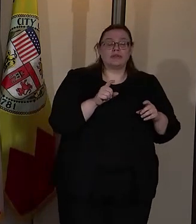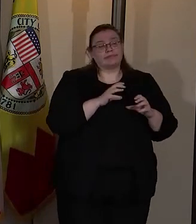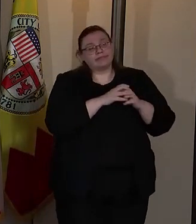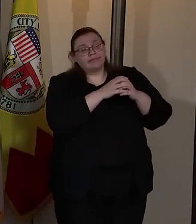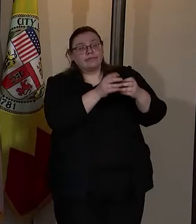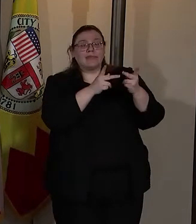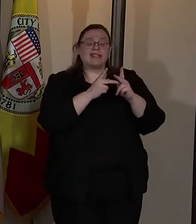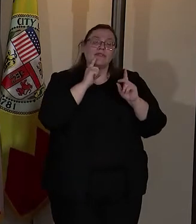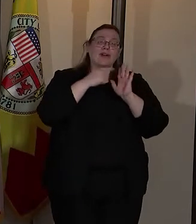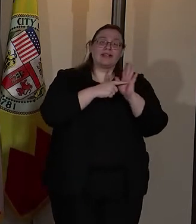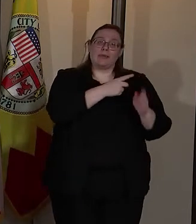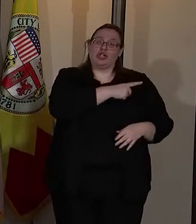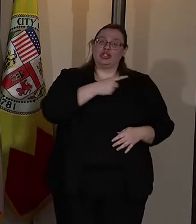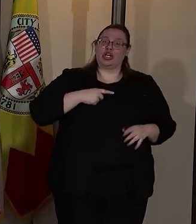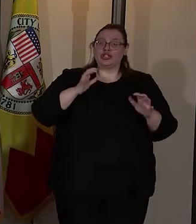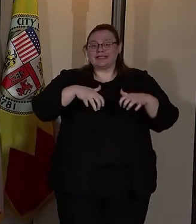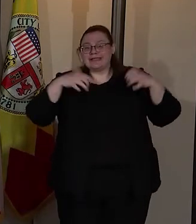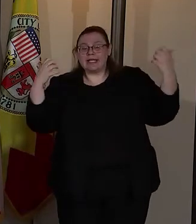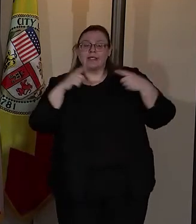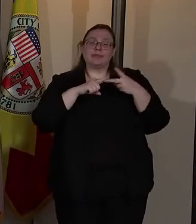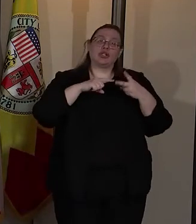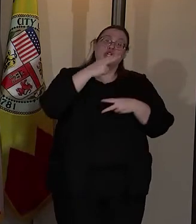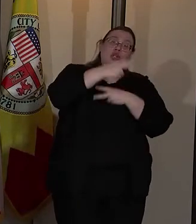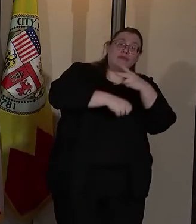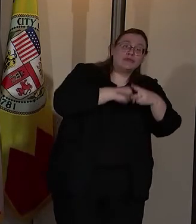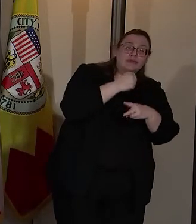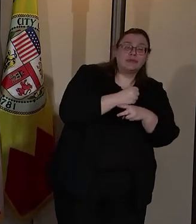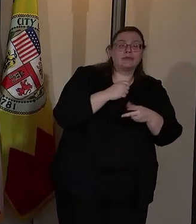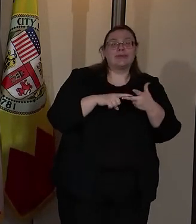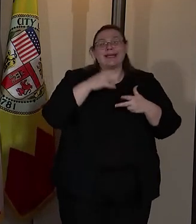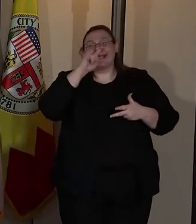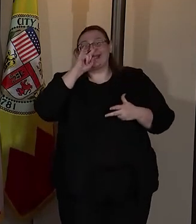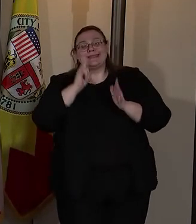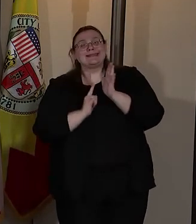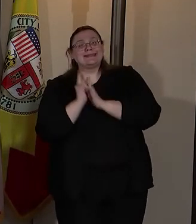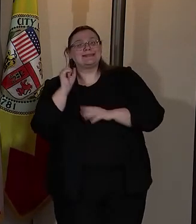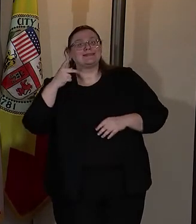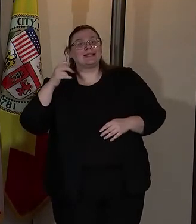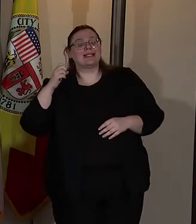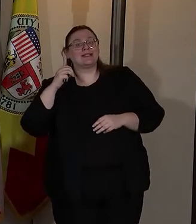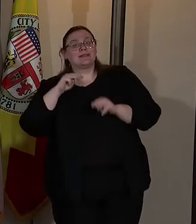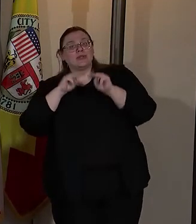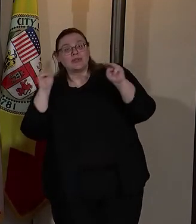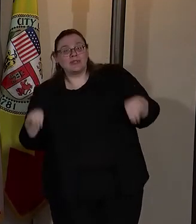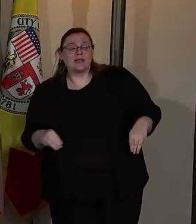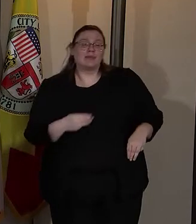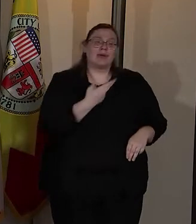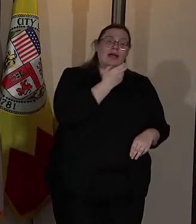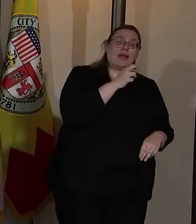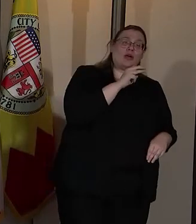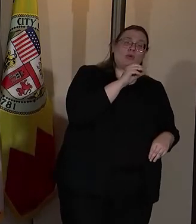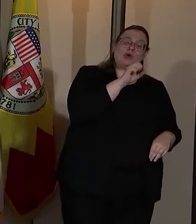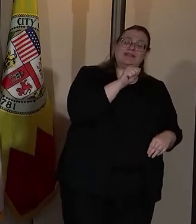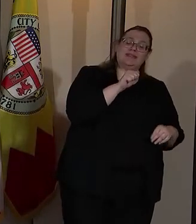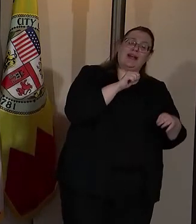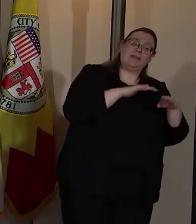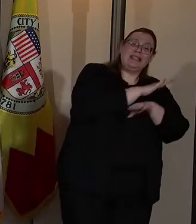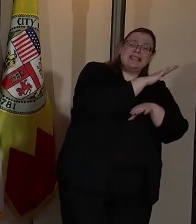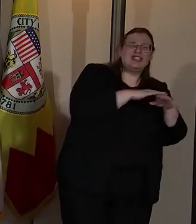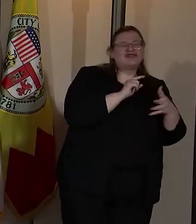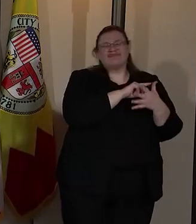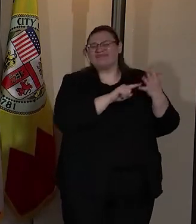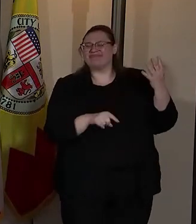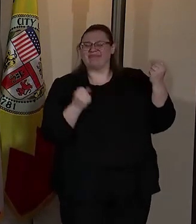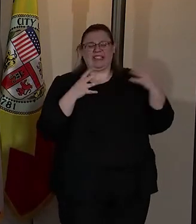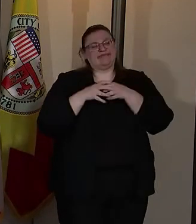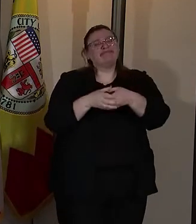Digest Stadium, Universal Studios, the Kids Space Museum, Hermosa Beach, back riding, and other excursions.